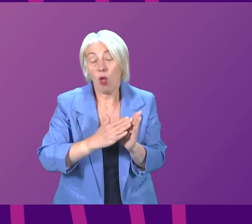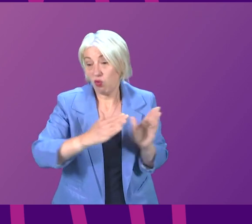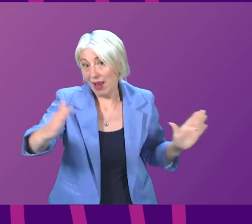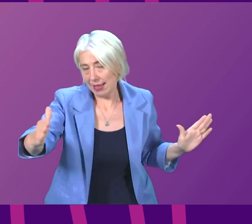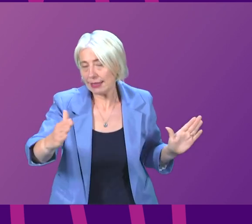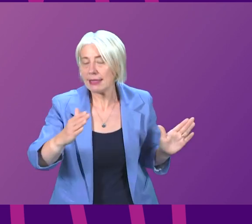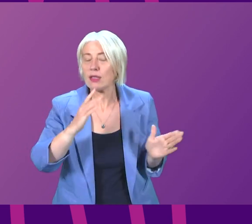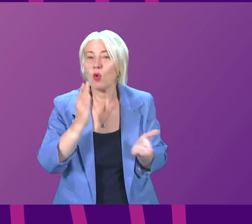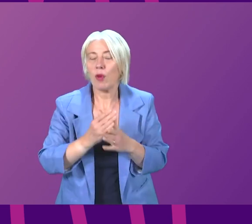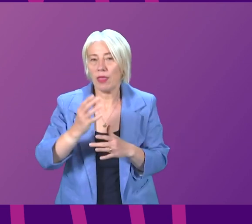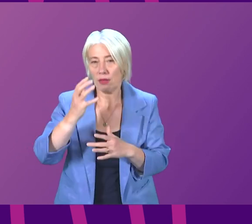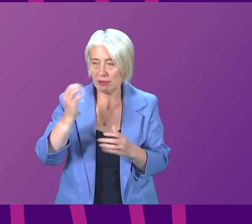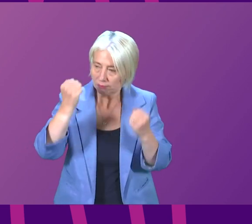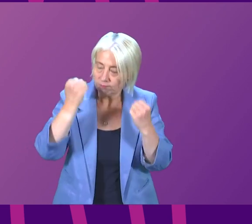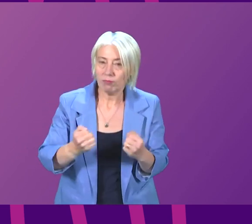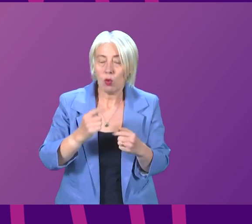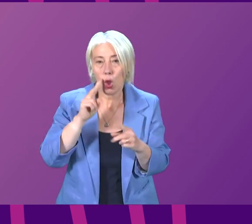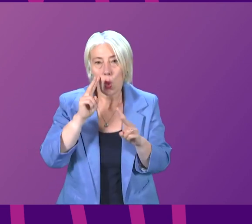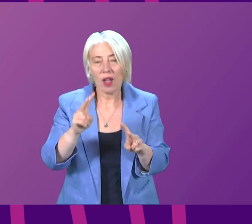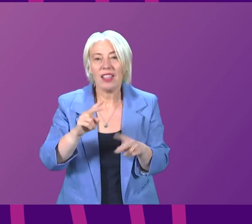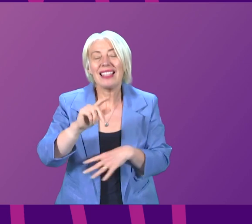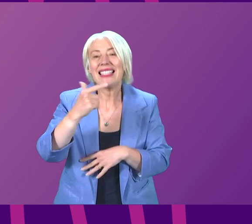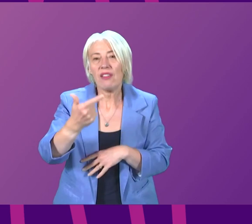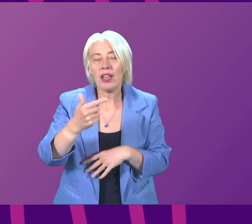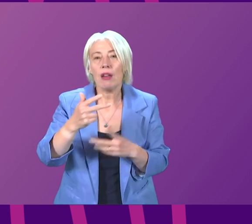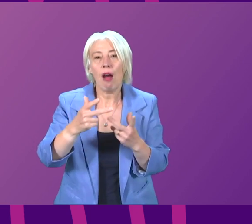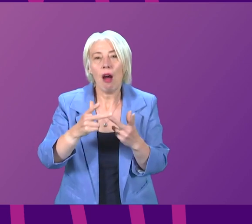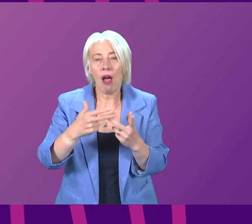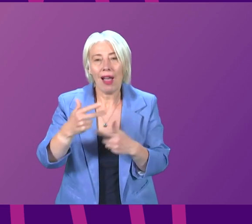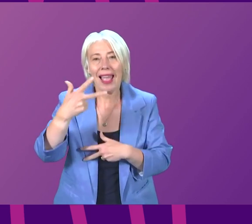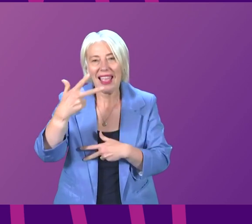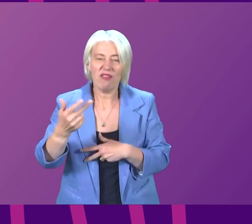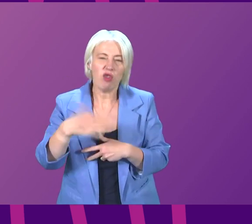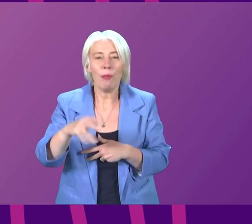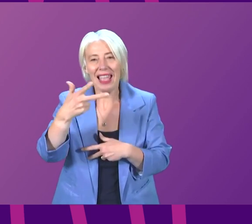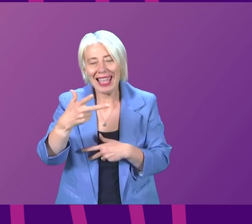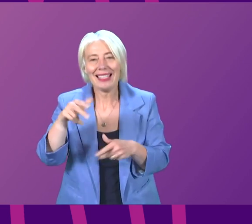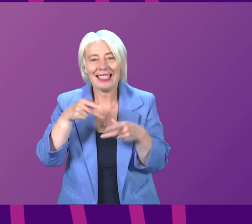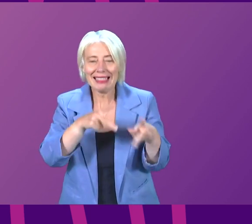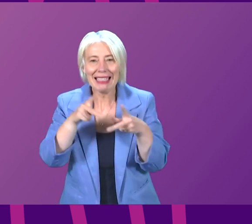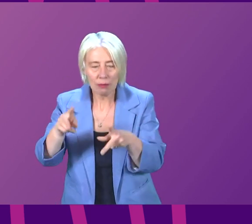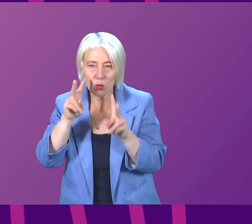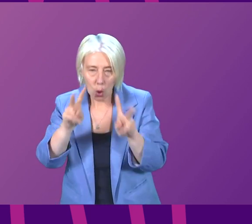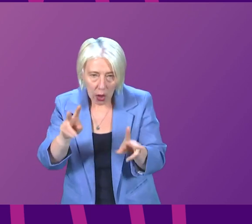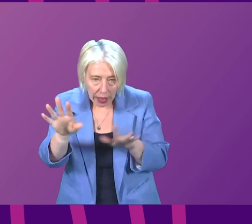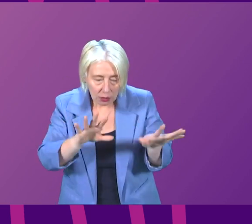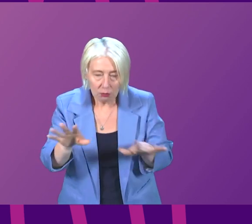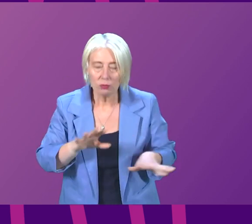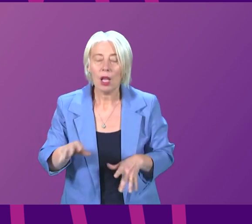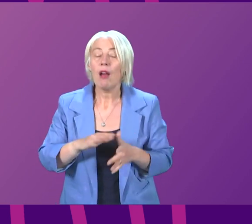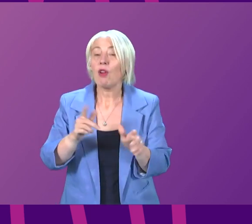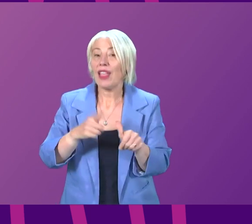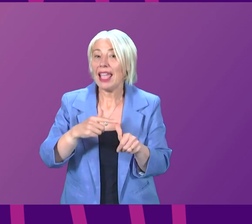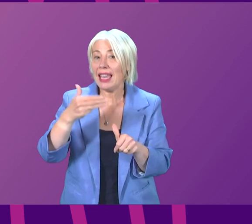with the statutory process well underway for seven of the remaining eight schemes the evidence based review on fully duelling the